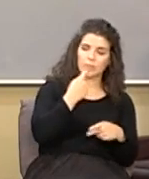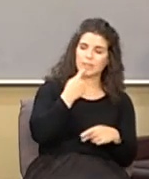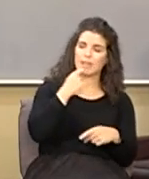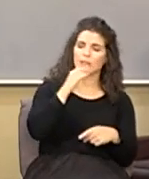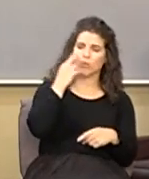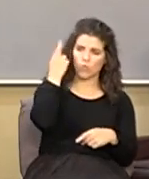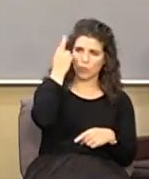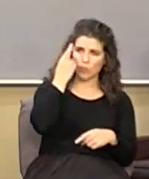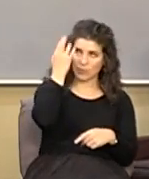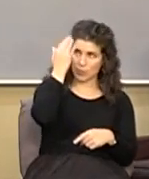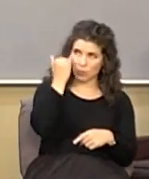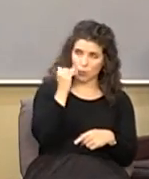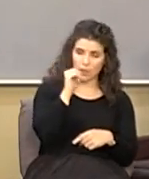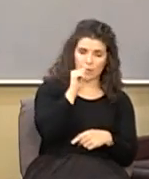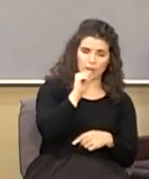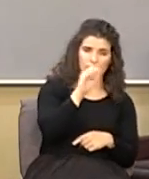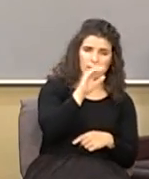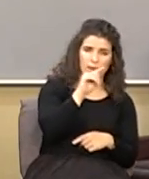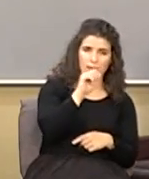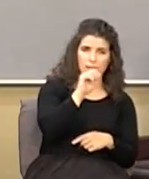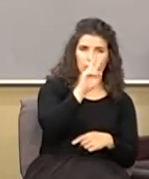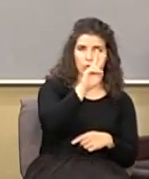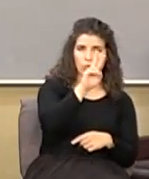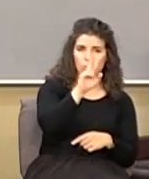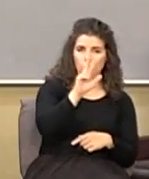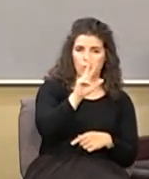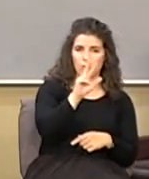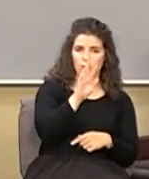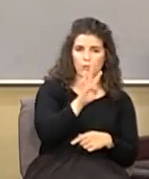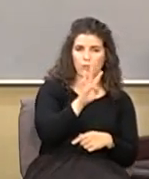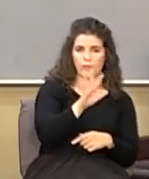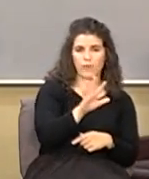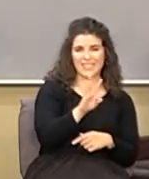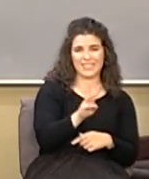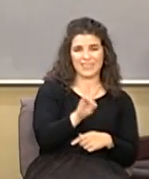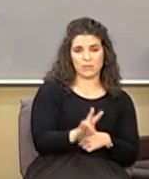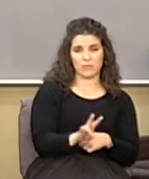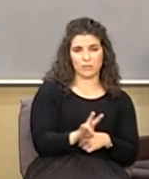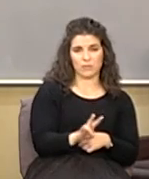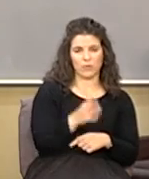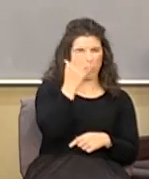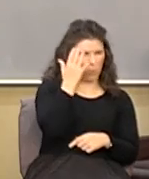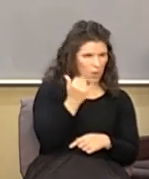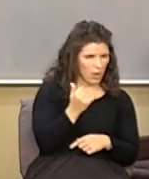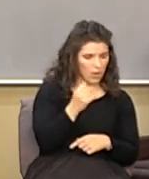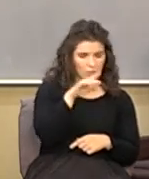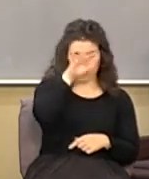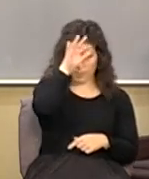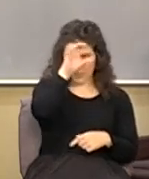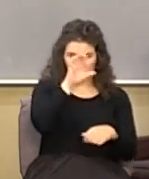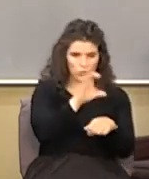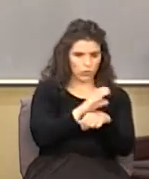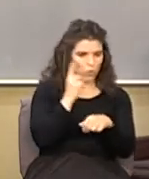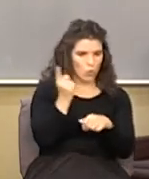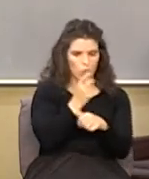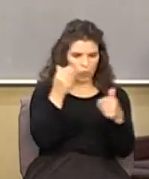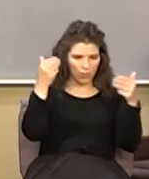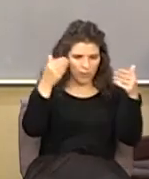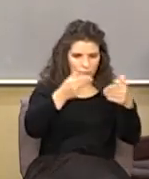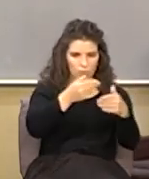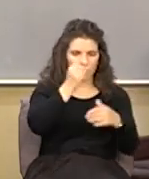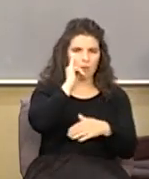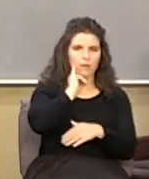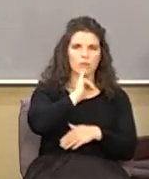reason in Acts 2 3 4 5 6 7 that the Pentecostal church only focused on